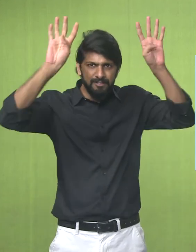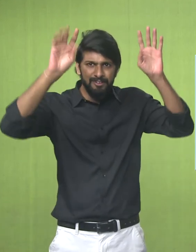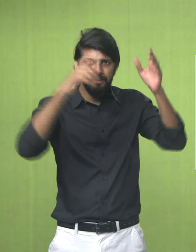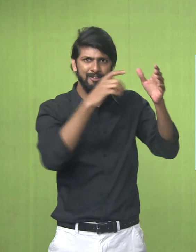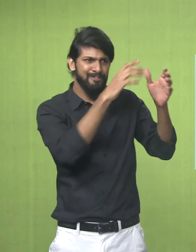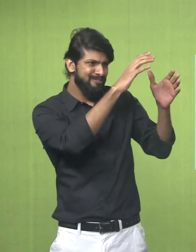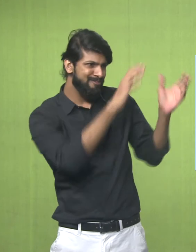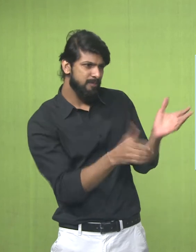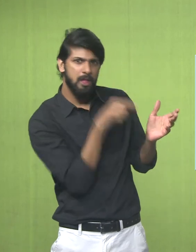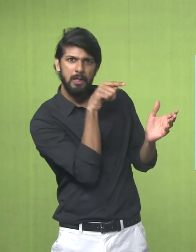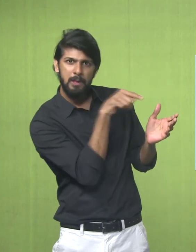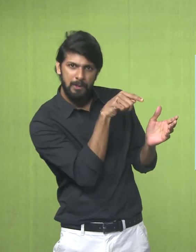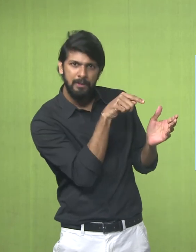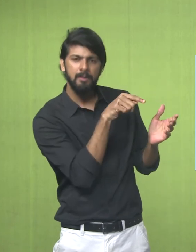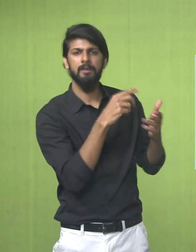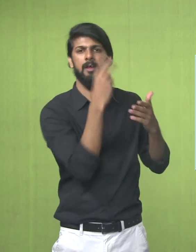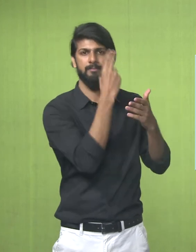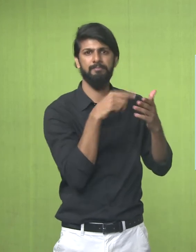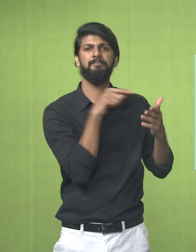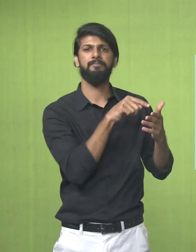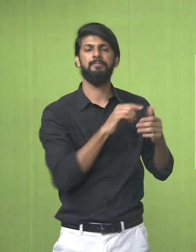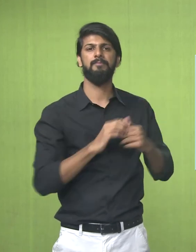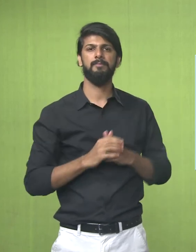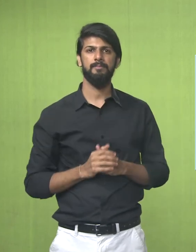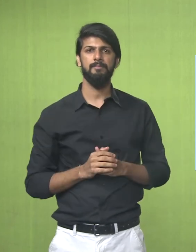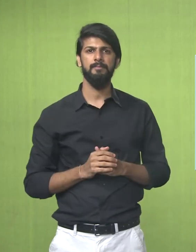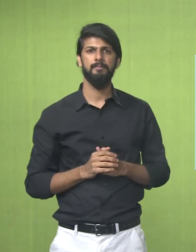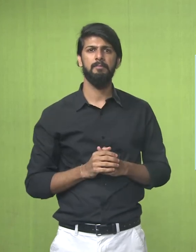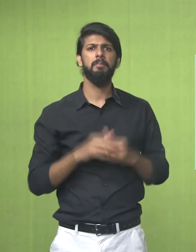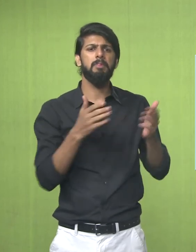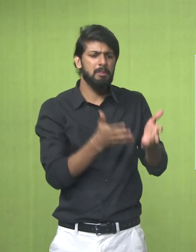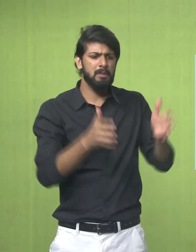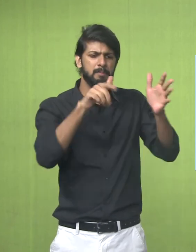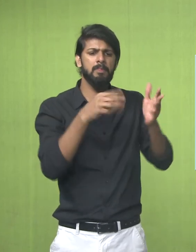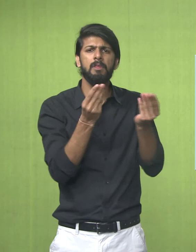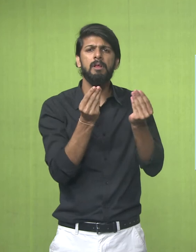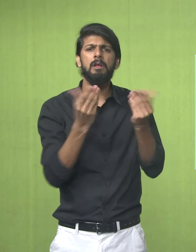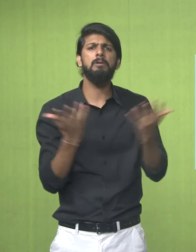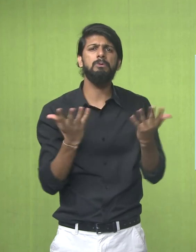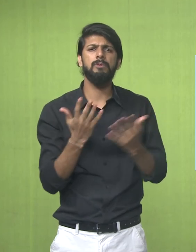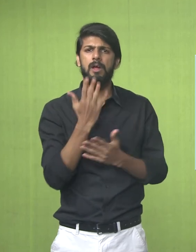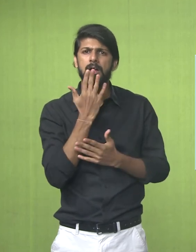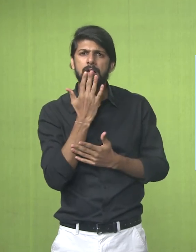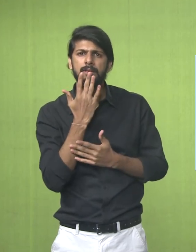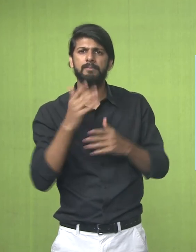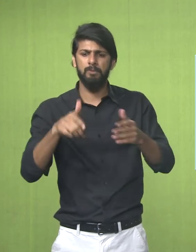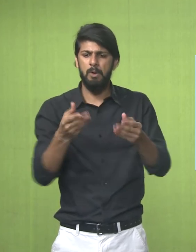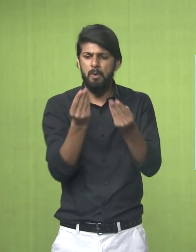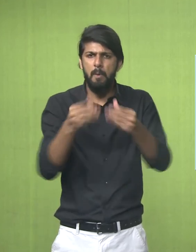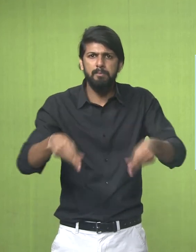And this pot has The figure of a bull And antelope The